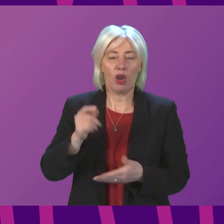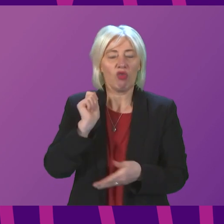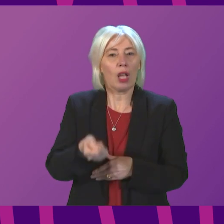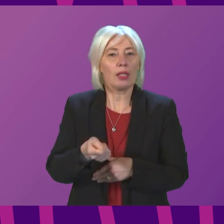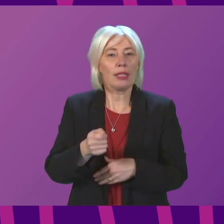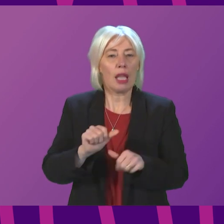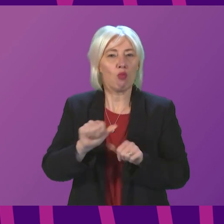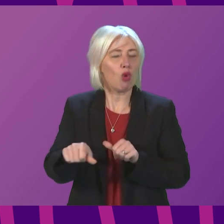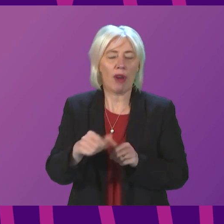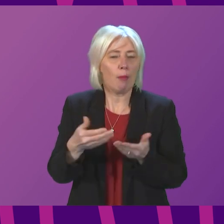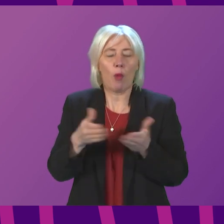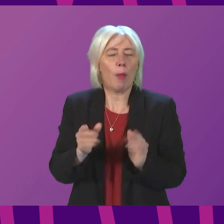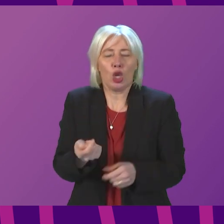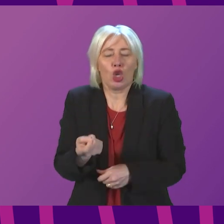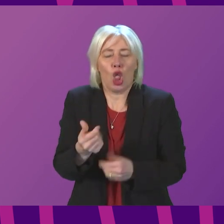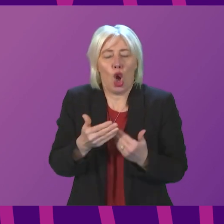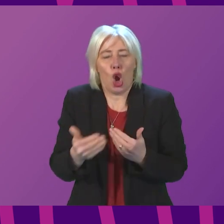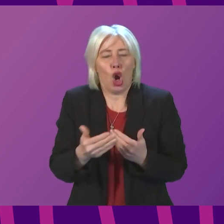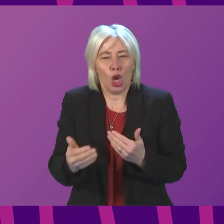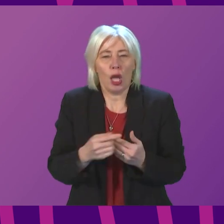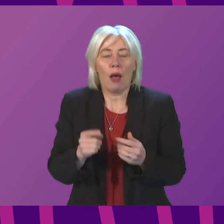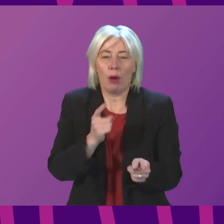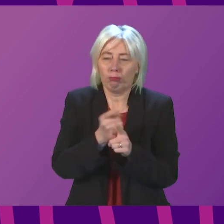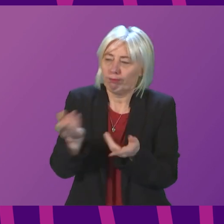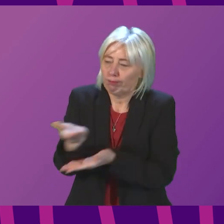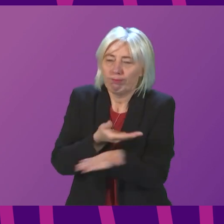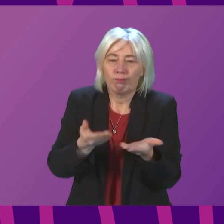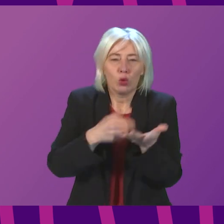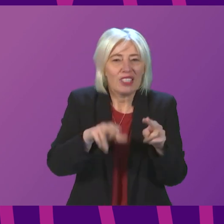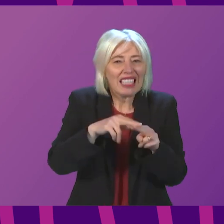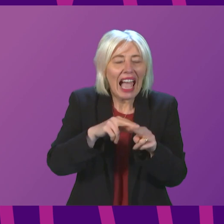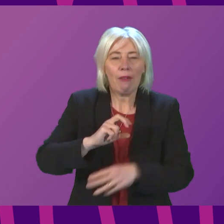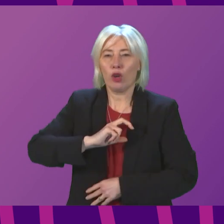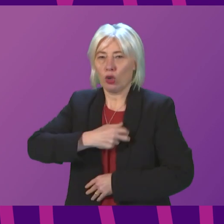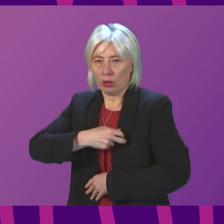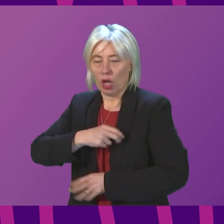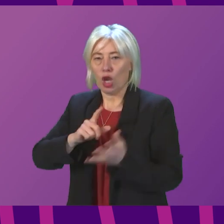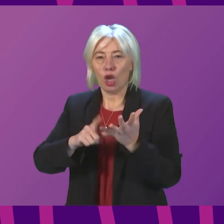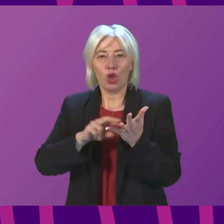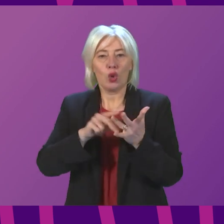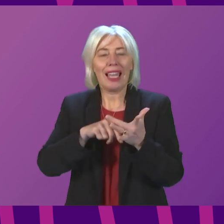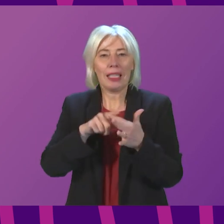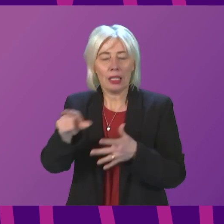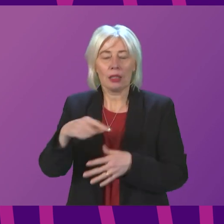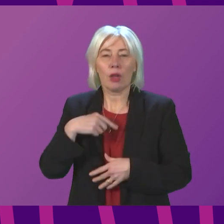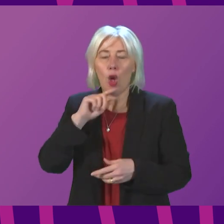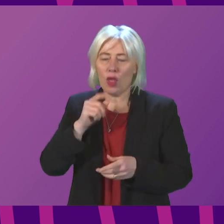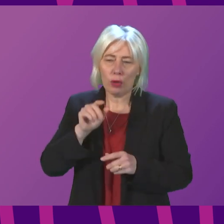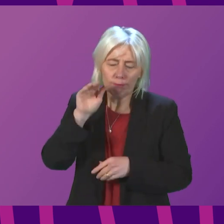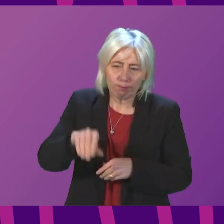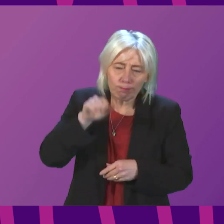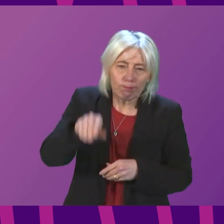long and that they were speaking to staff and the Unite Union. The Business Minister will continue to press OVO on all